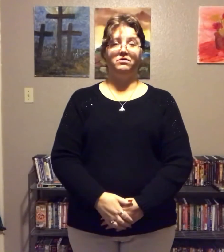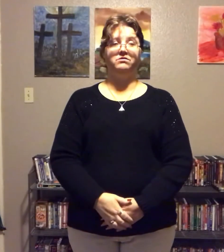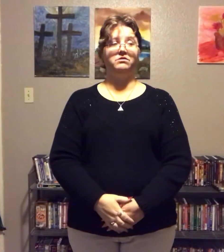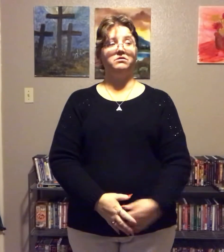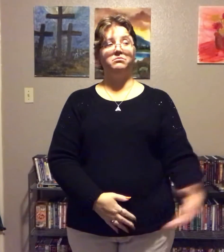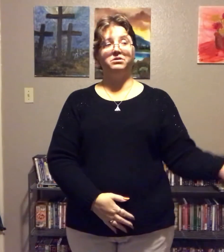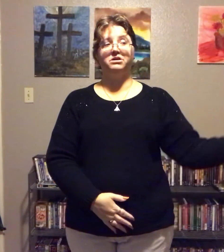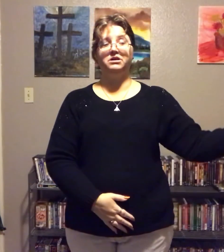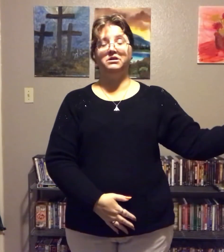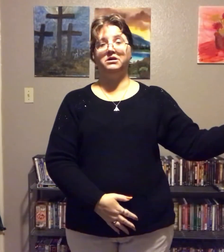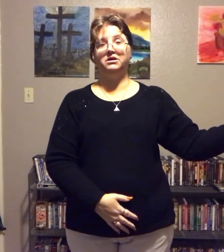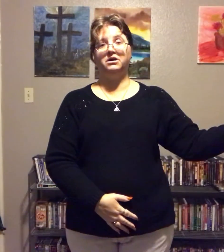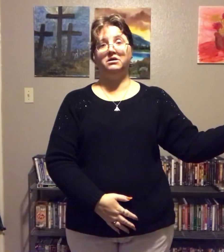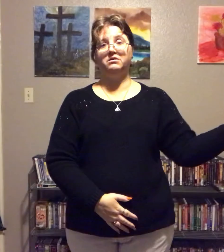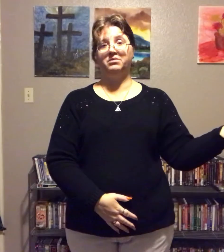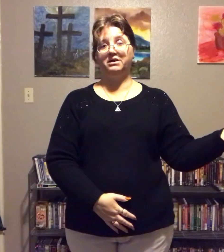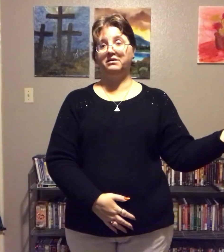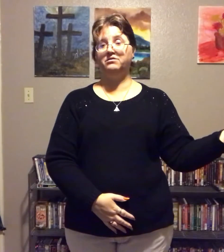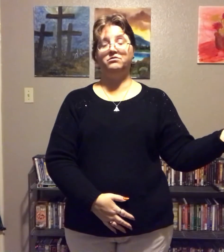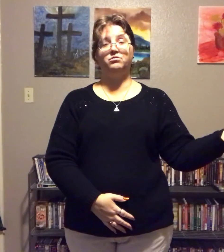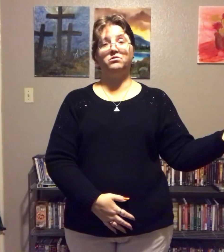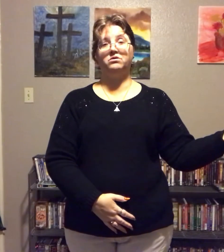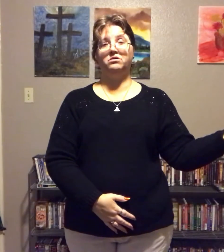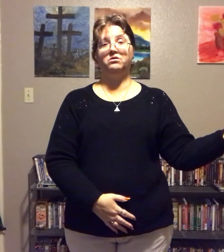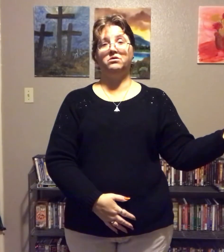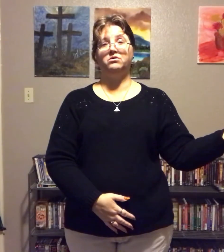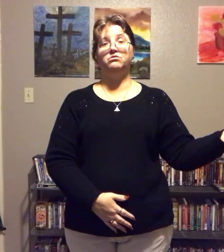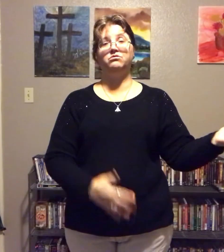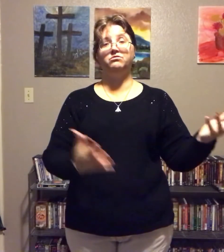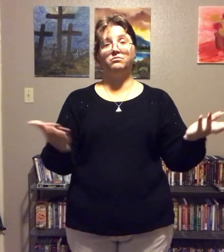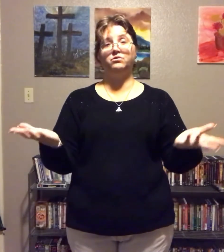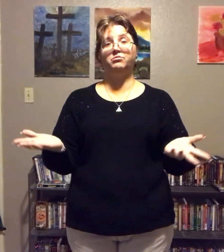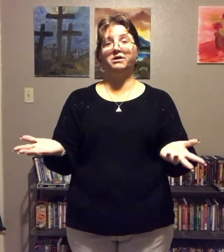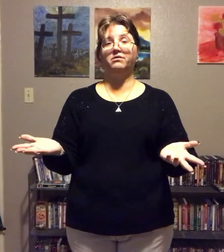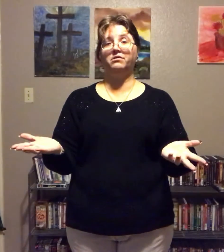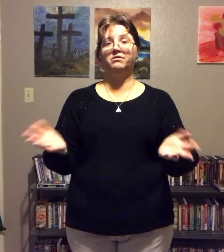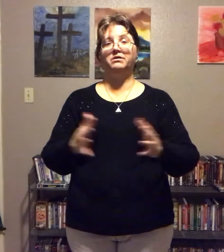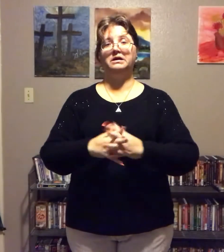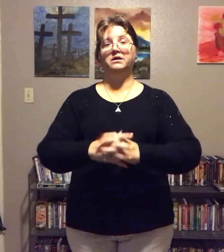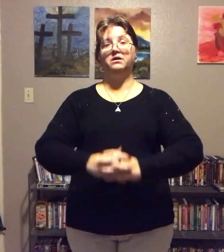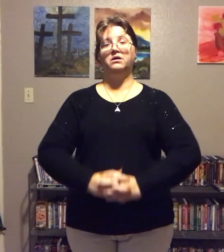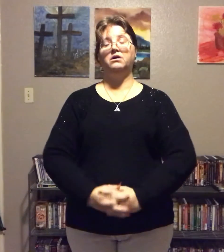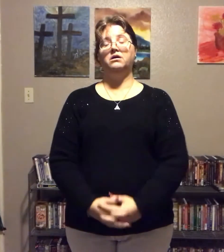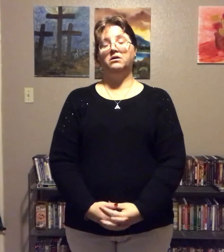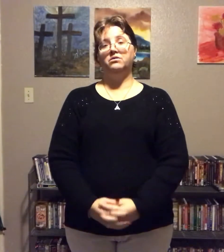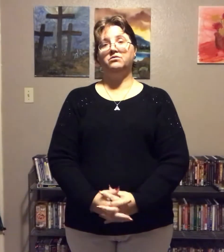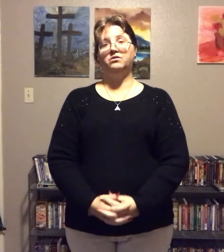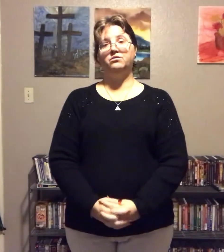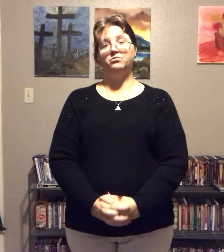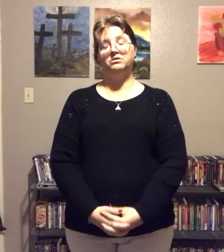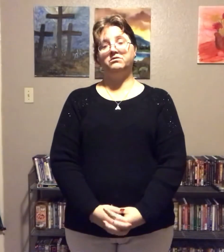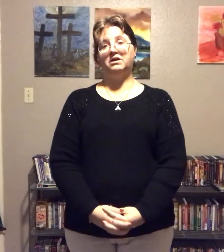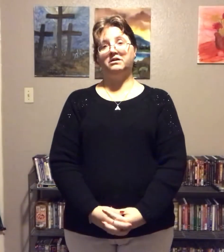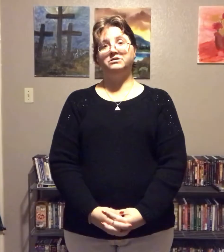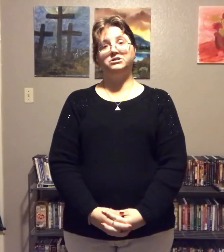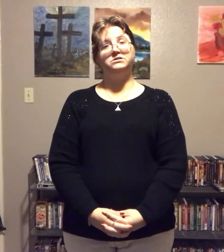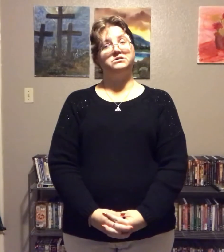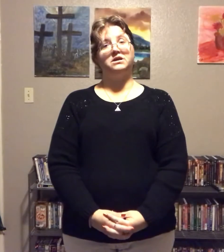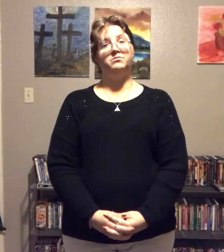Trusting completely in the plan that you're on. You're using real power. So, the real challenge is how